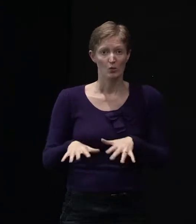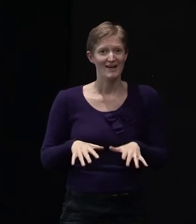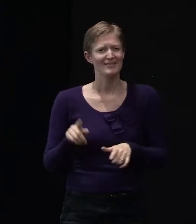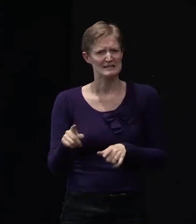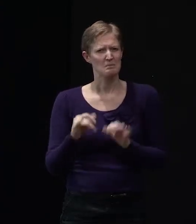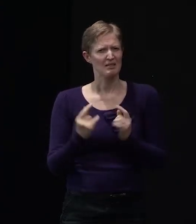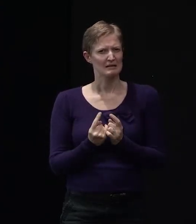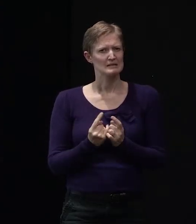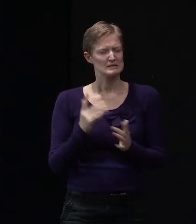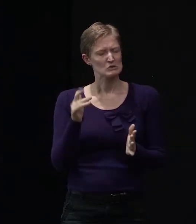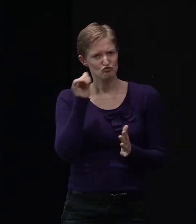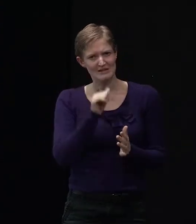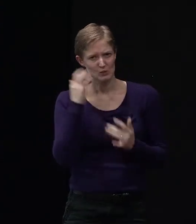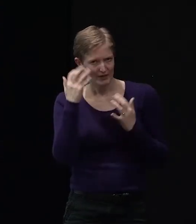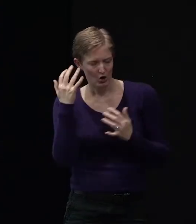hold up. This is the document.